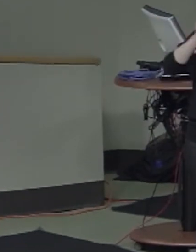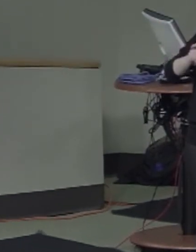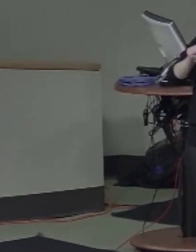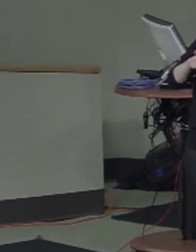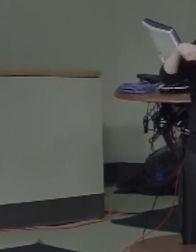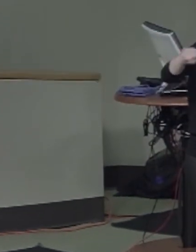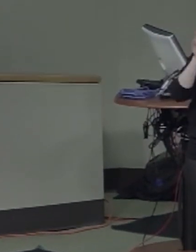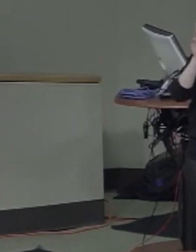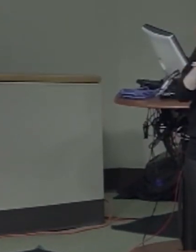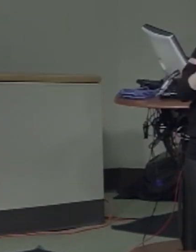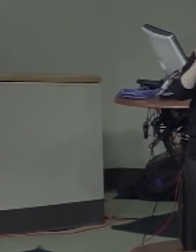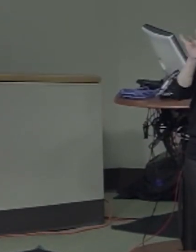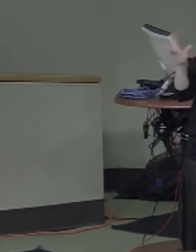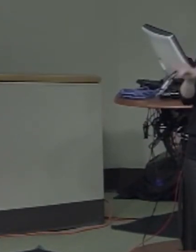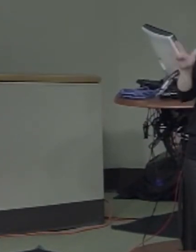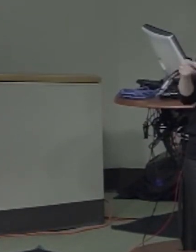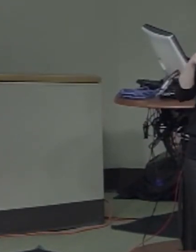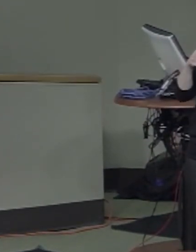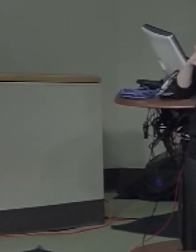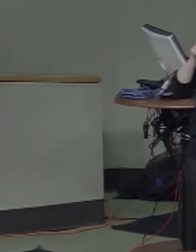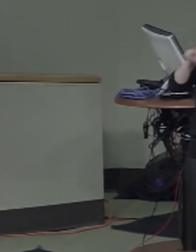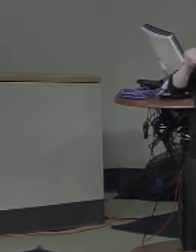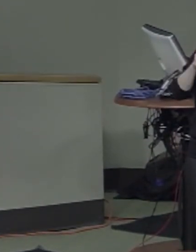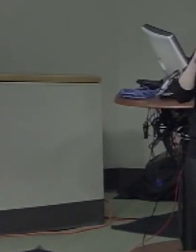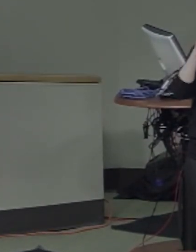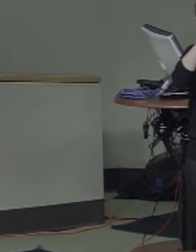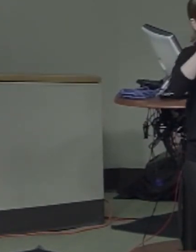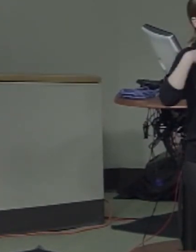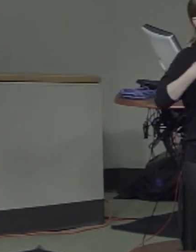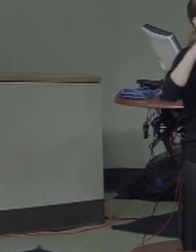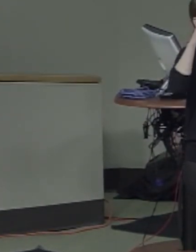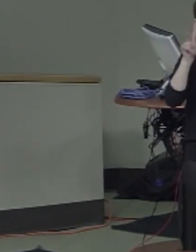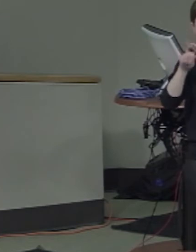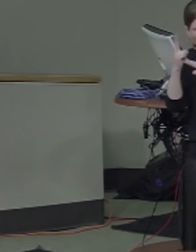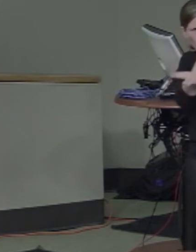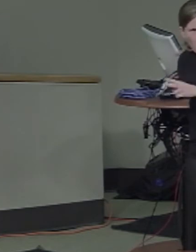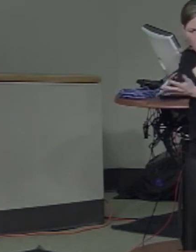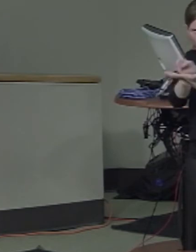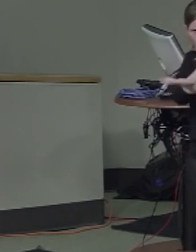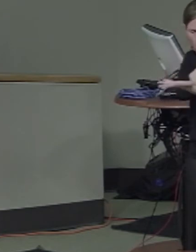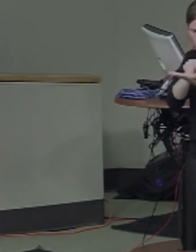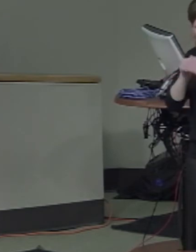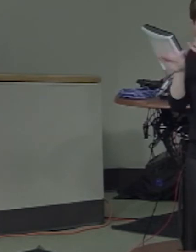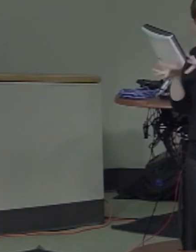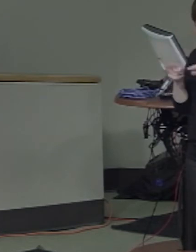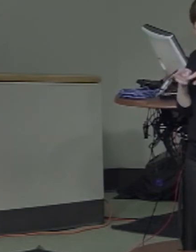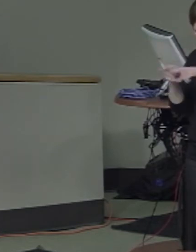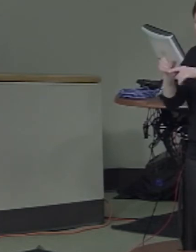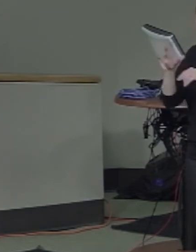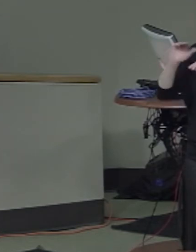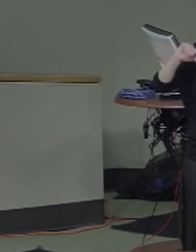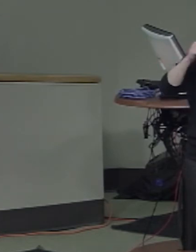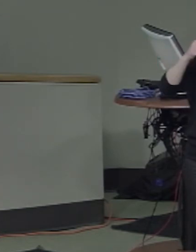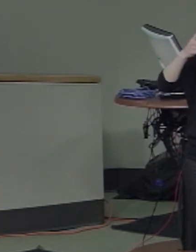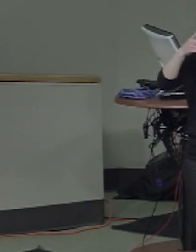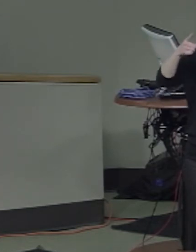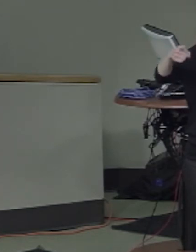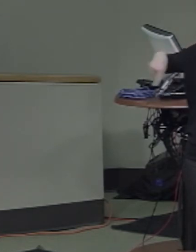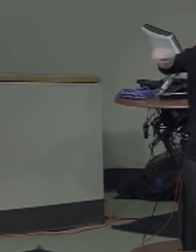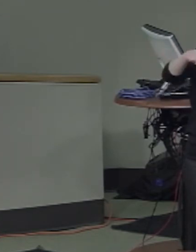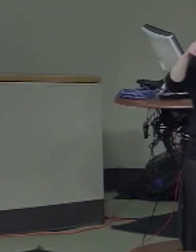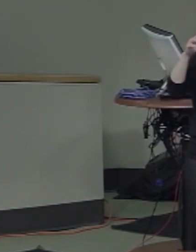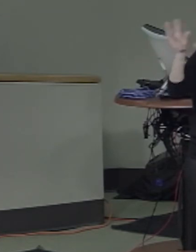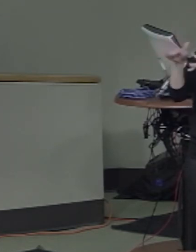into the human brain function and the impact these functions have on higher